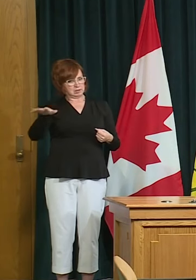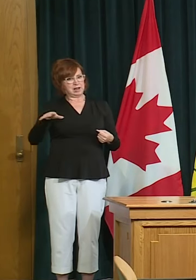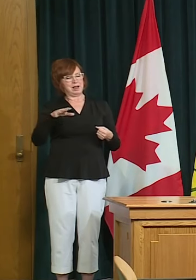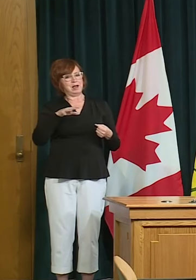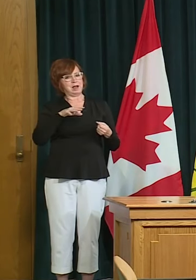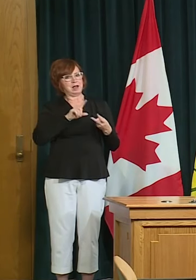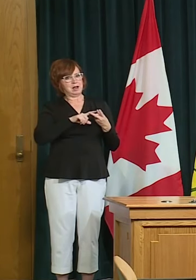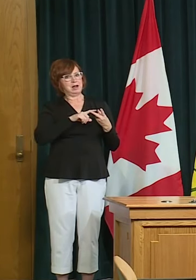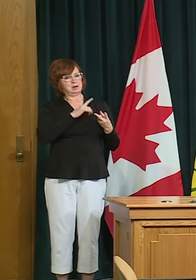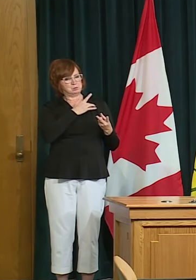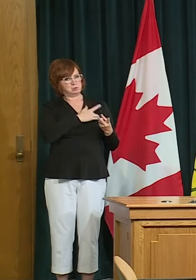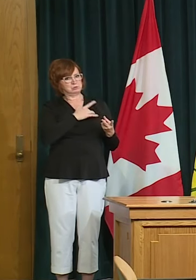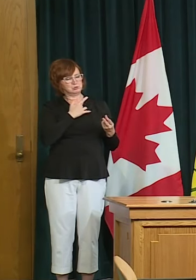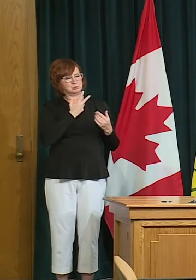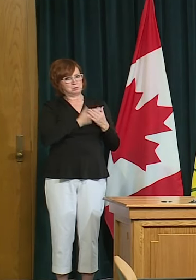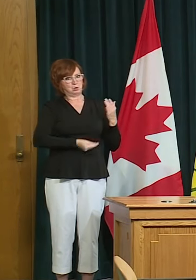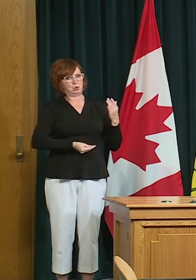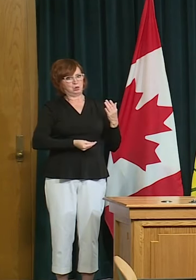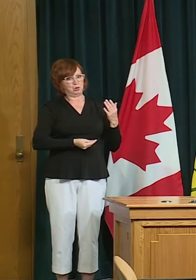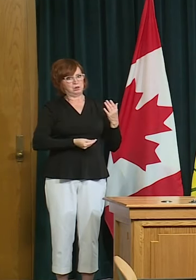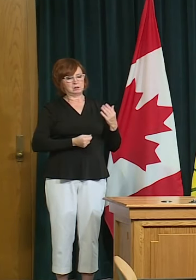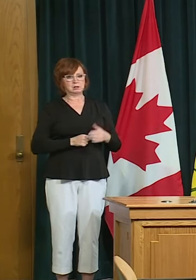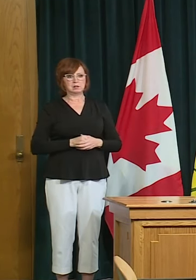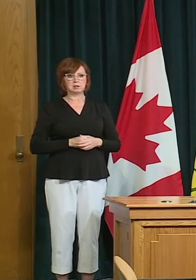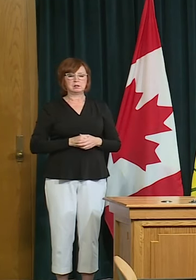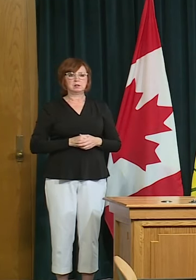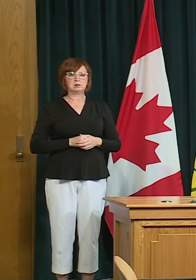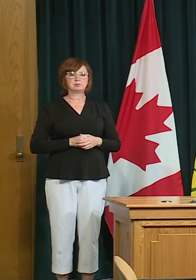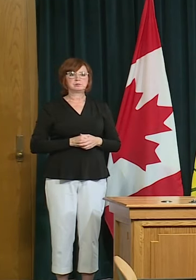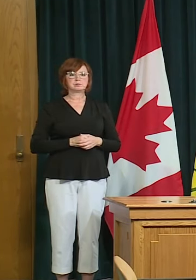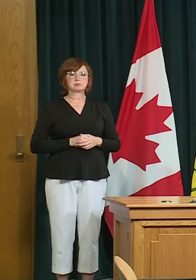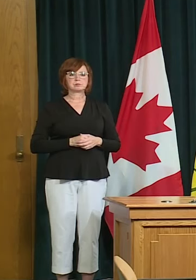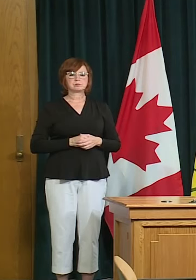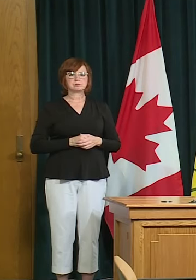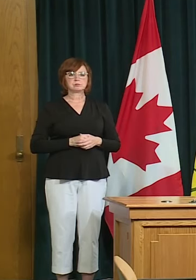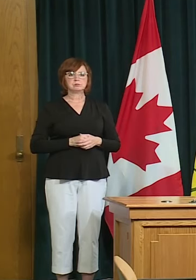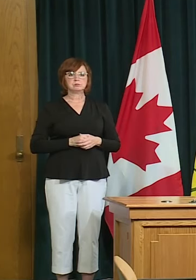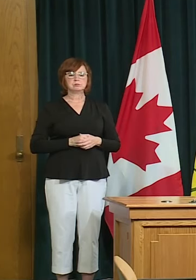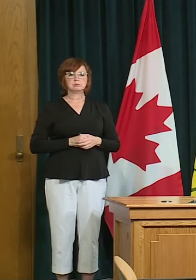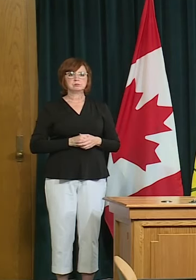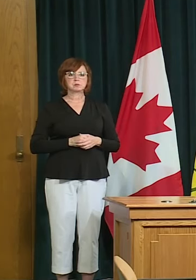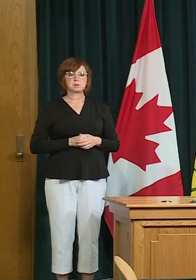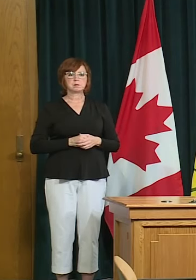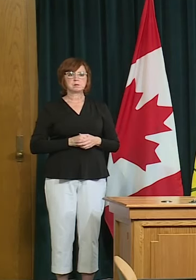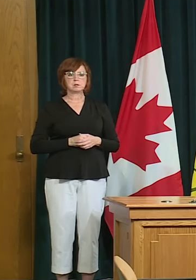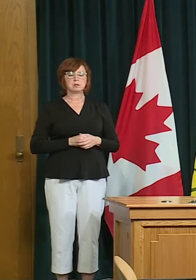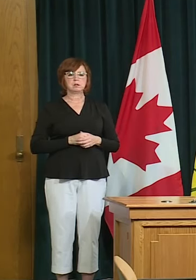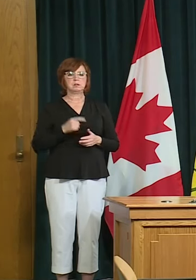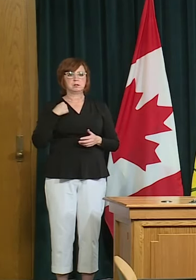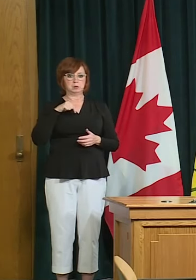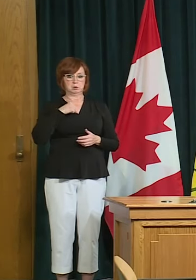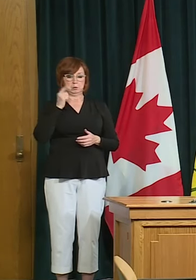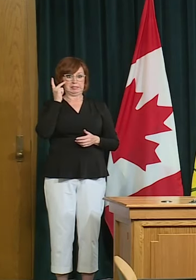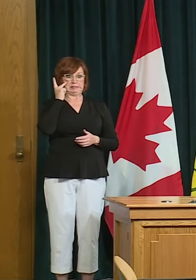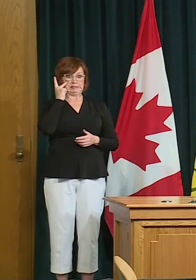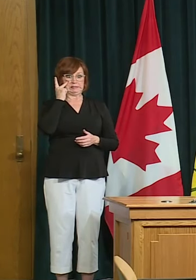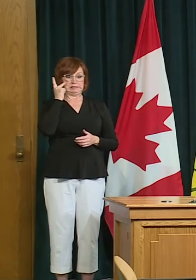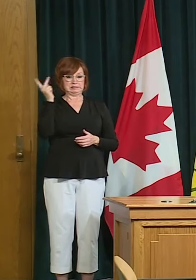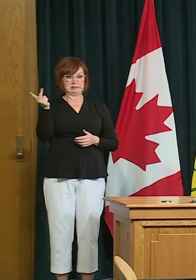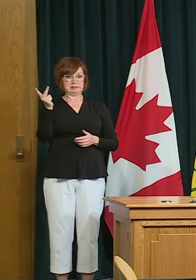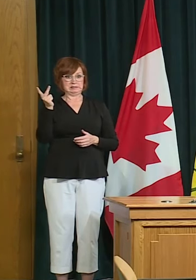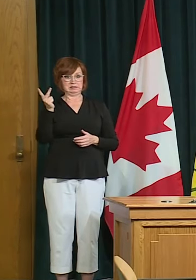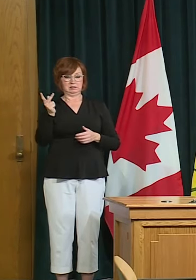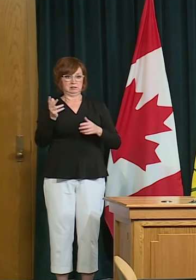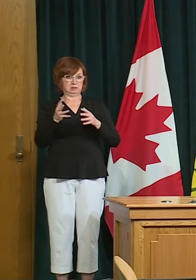uh but even if you look you know to our neighbors there's some variation but i think we are certainly going in a systematic way